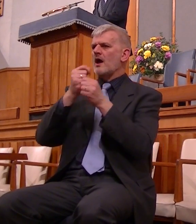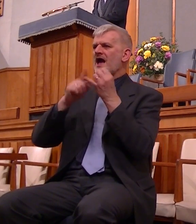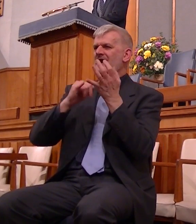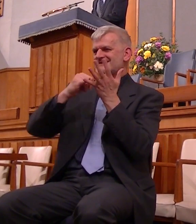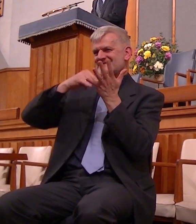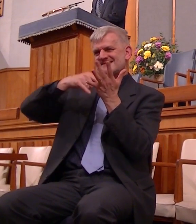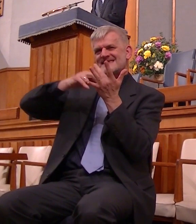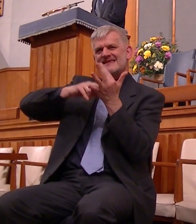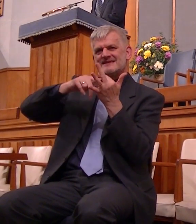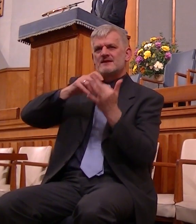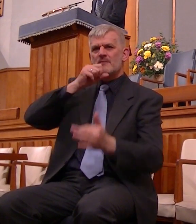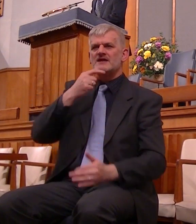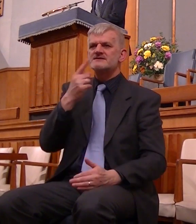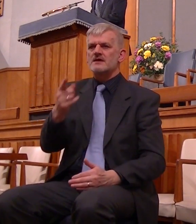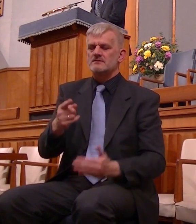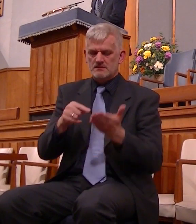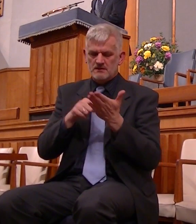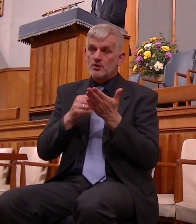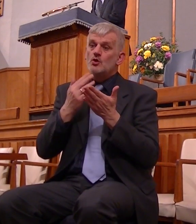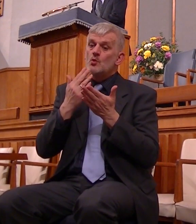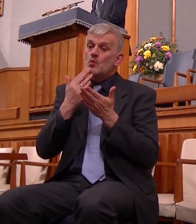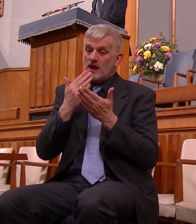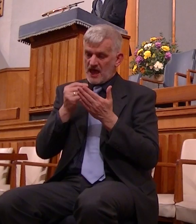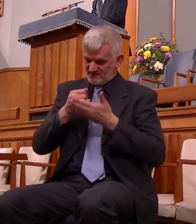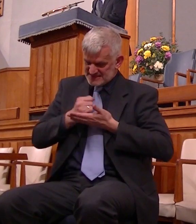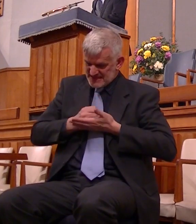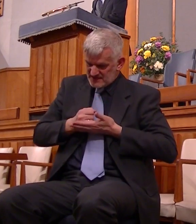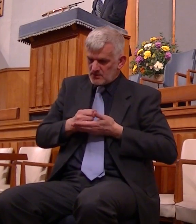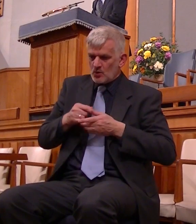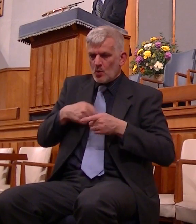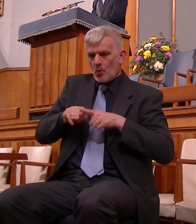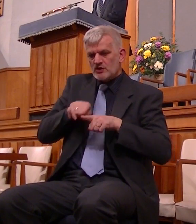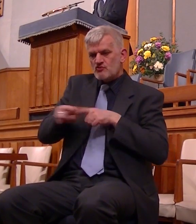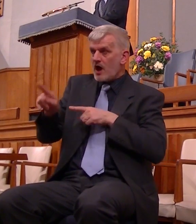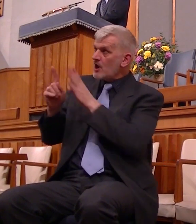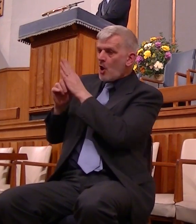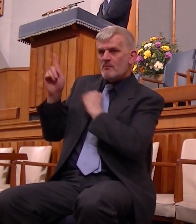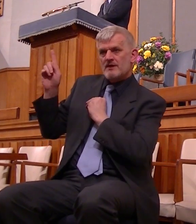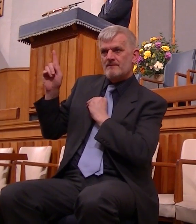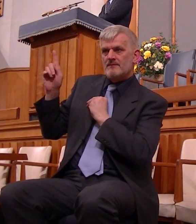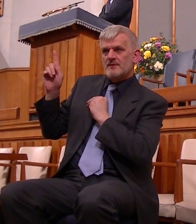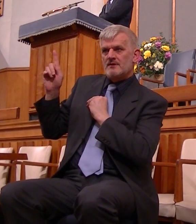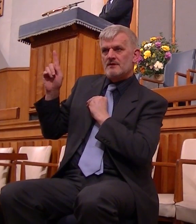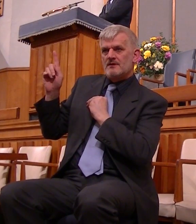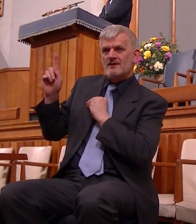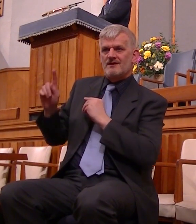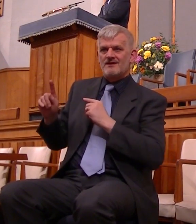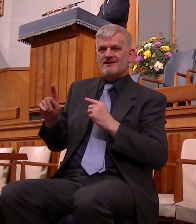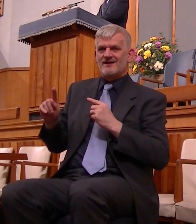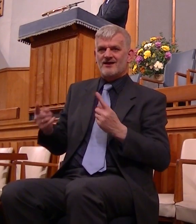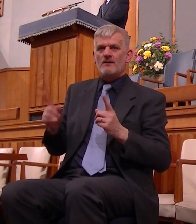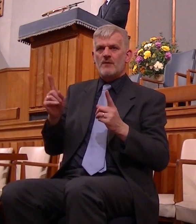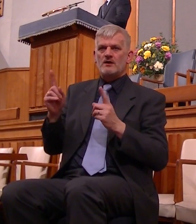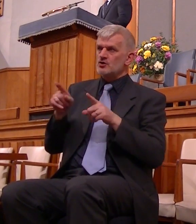in our sin we seek to imitate God well you can't of course but we